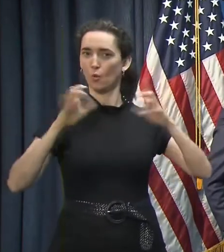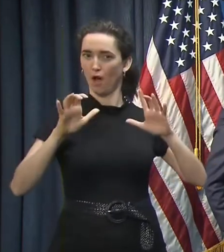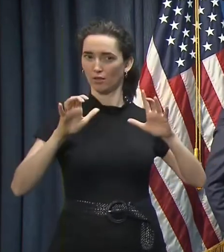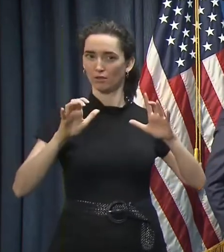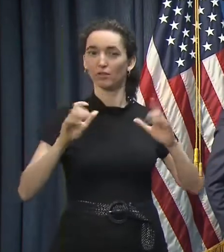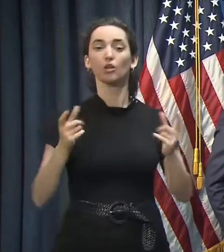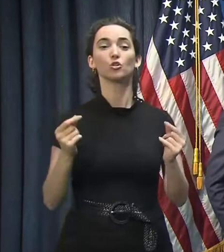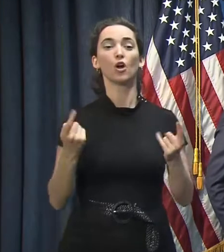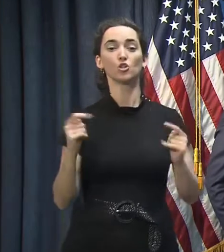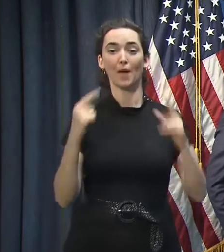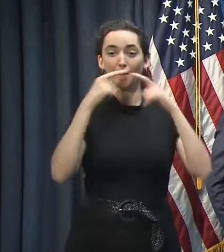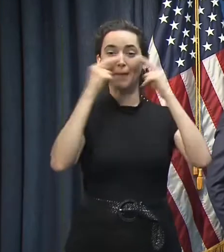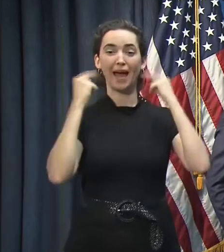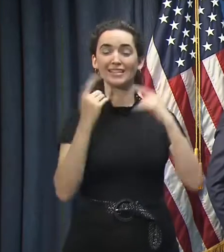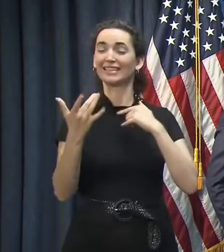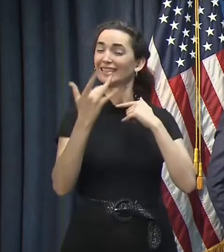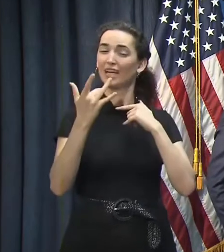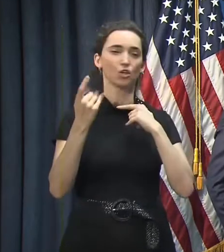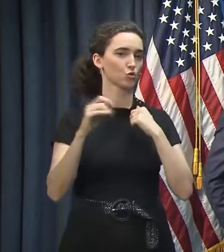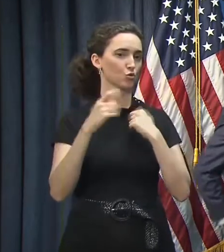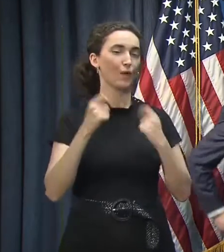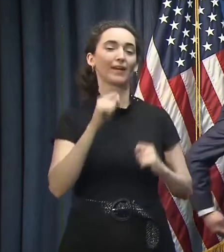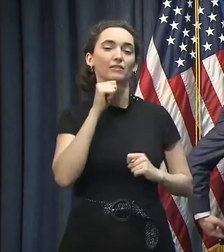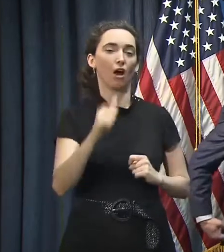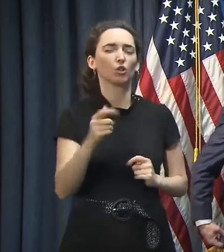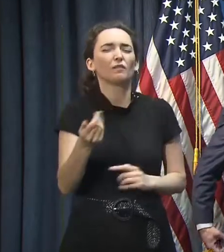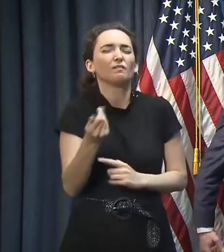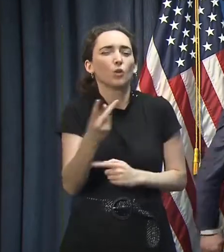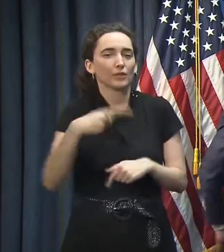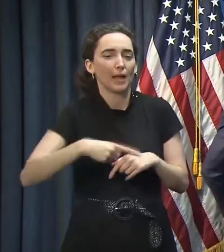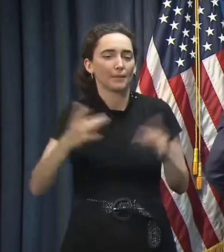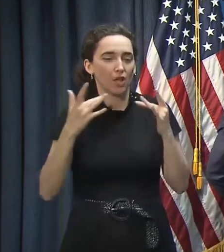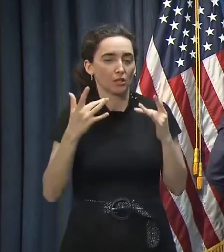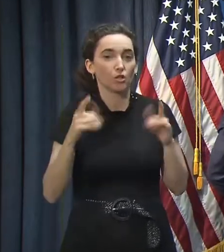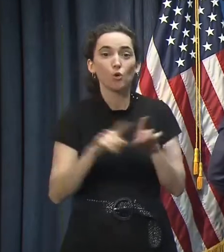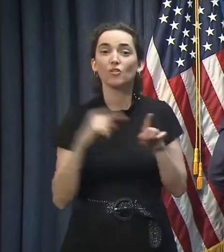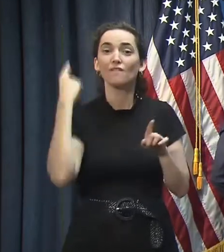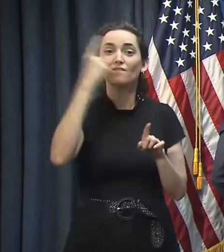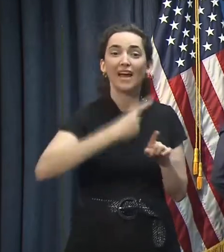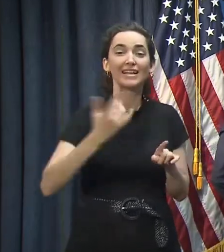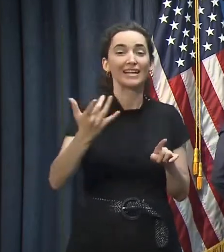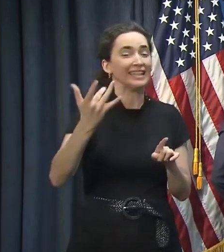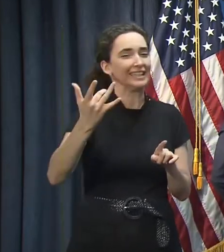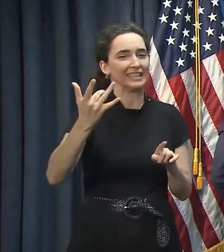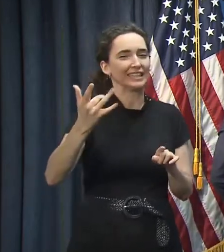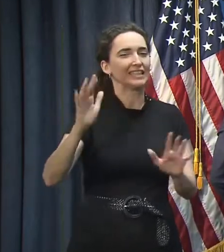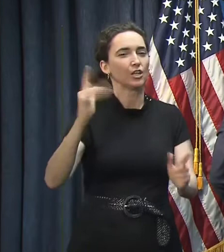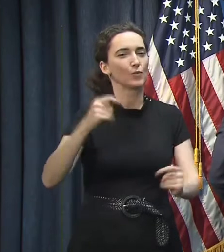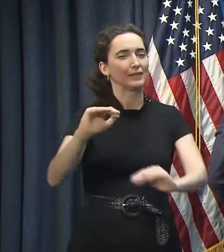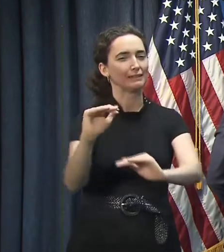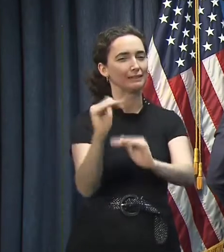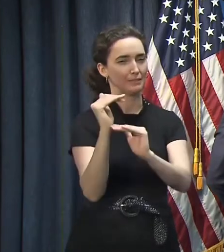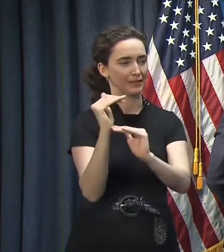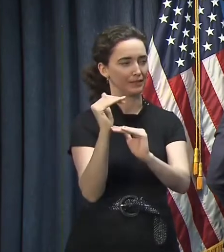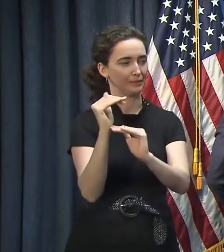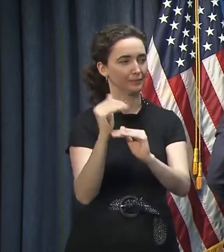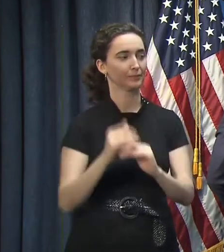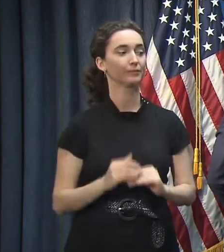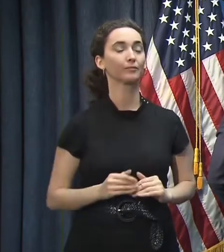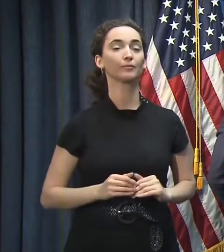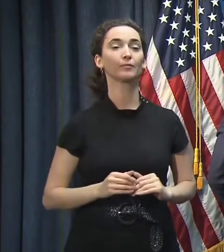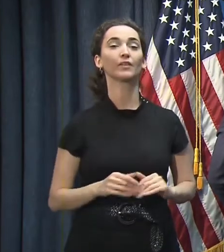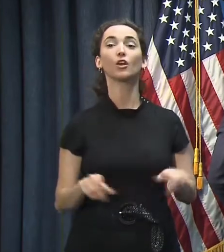touch your mask as little as possible, and in general, as we've been saying from the beginning, touch your face as little as possible. Next when